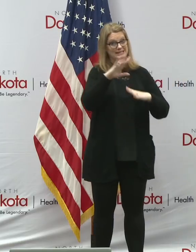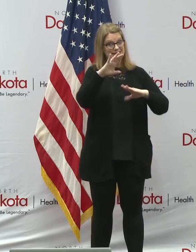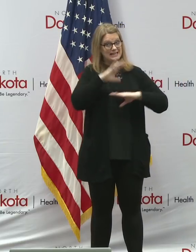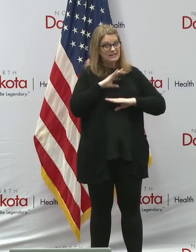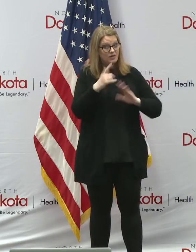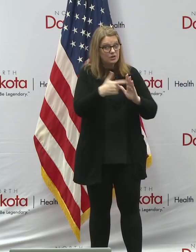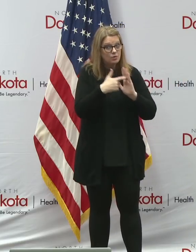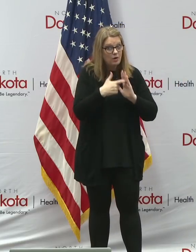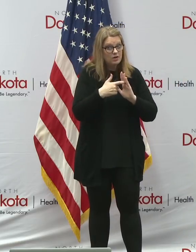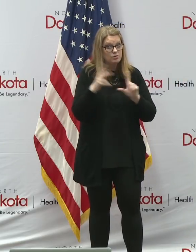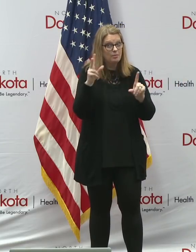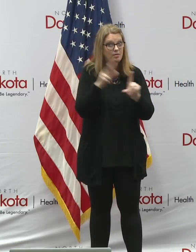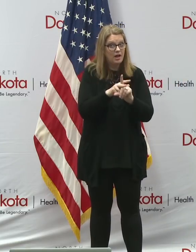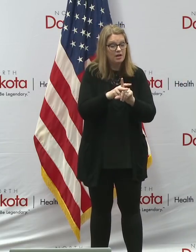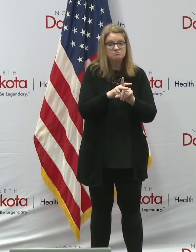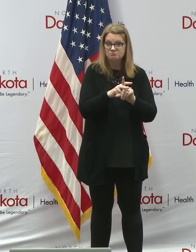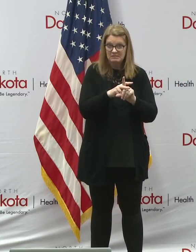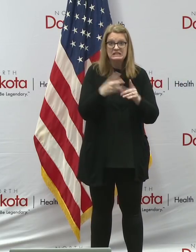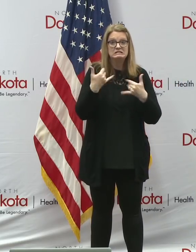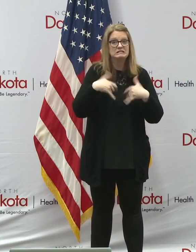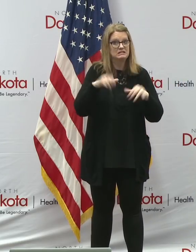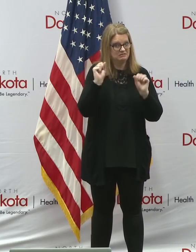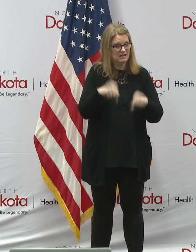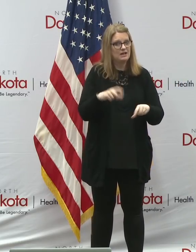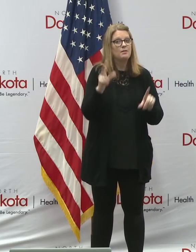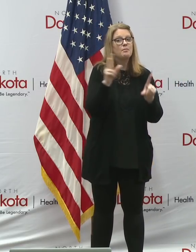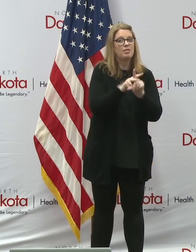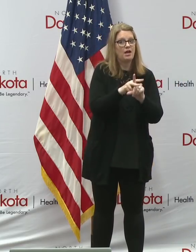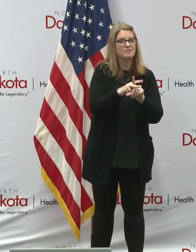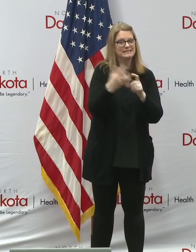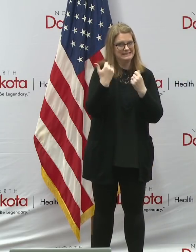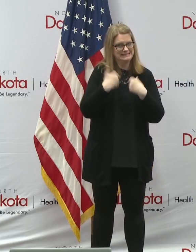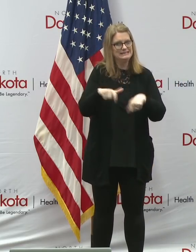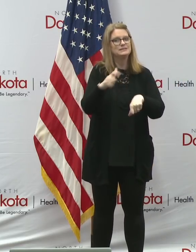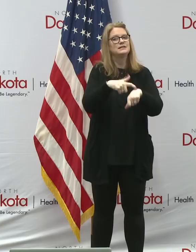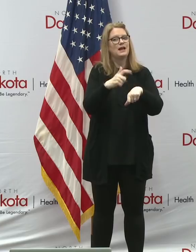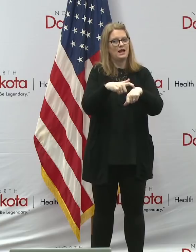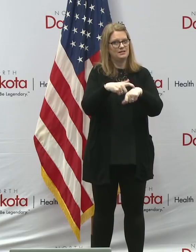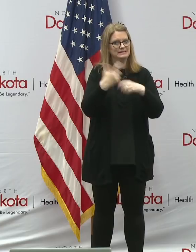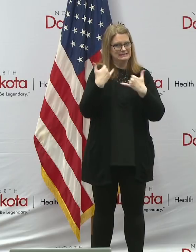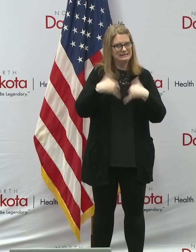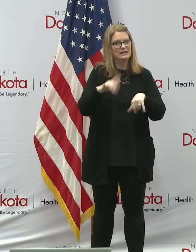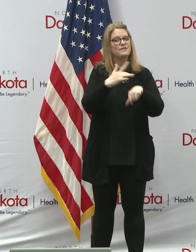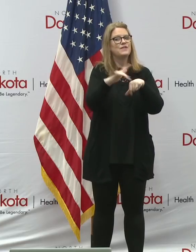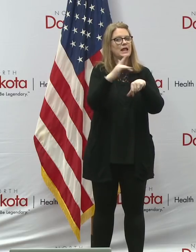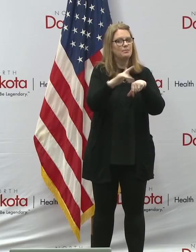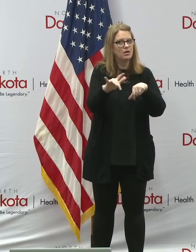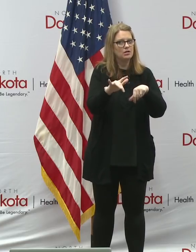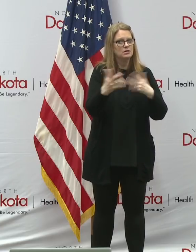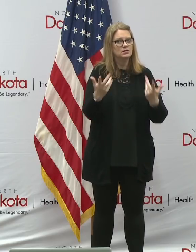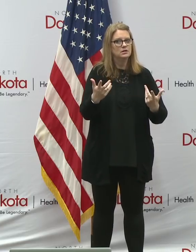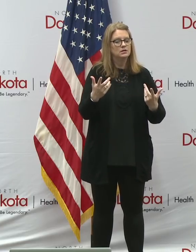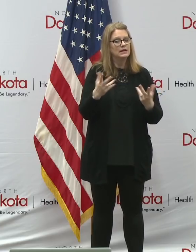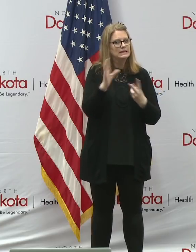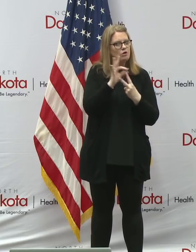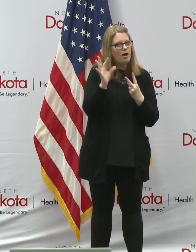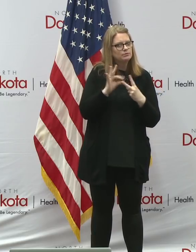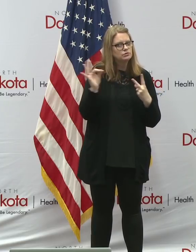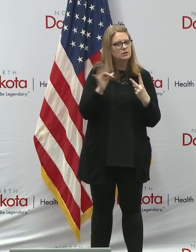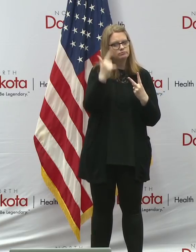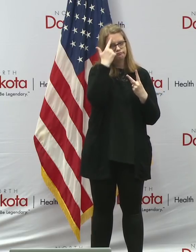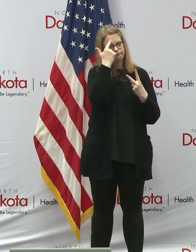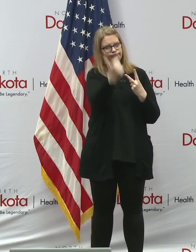applied, it's not too late. If you're a licensed childcare provider provider, it's still time to apply. And again, this is an opt in for childcare centers.